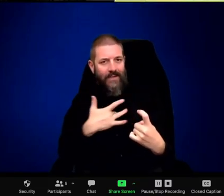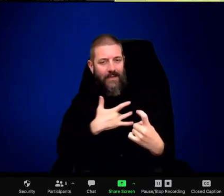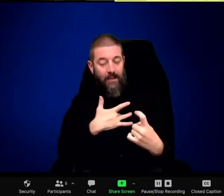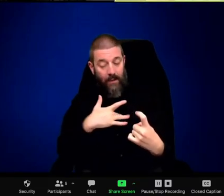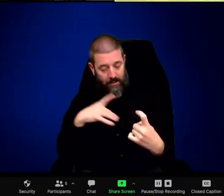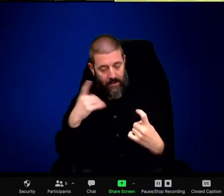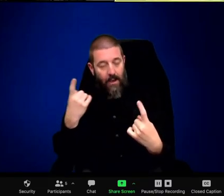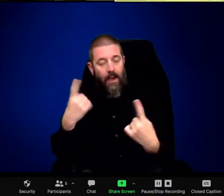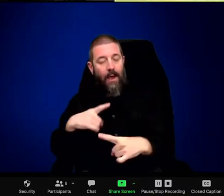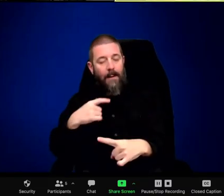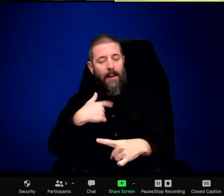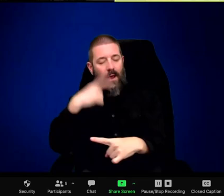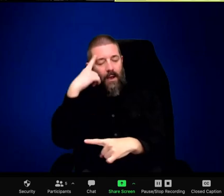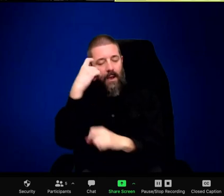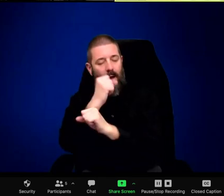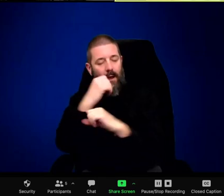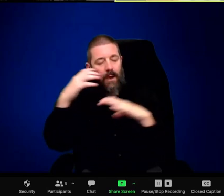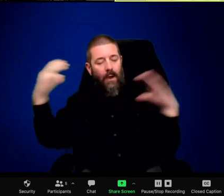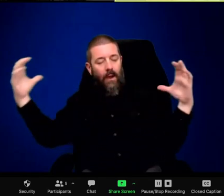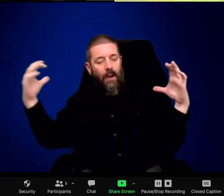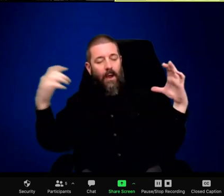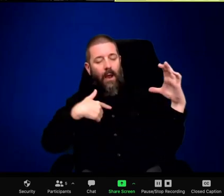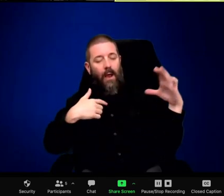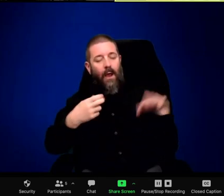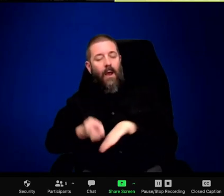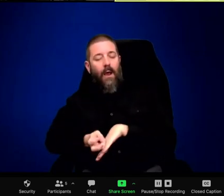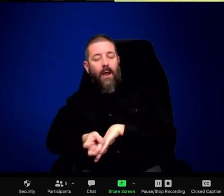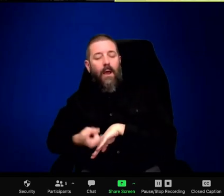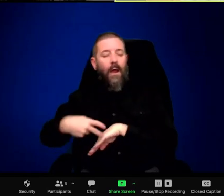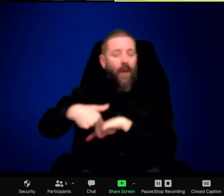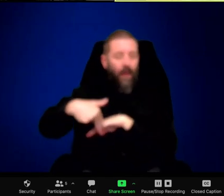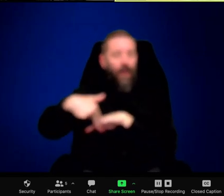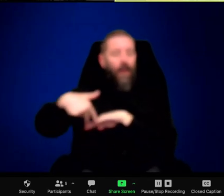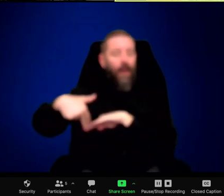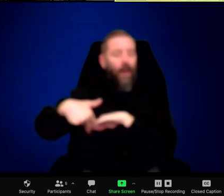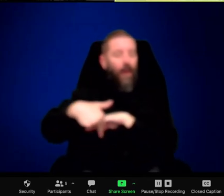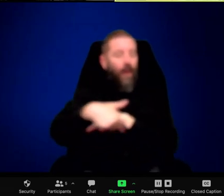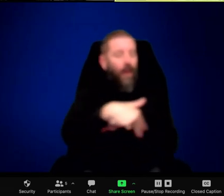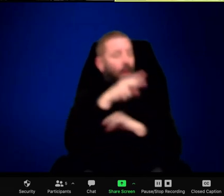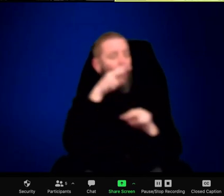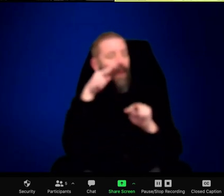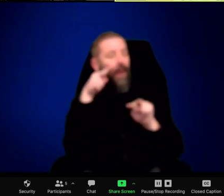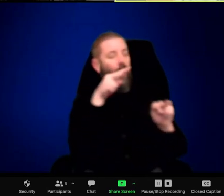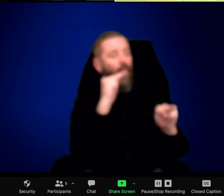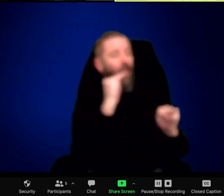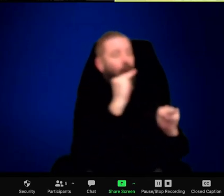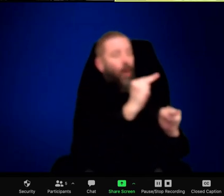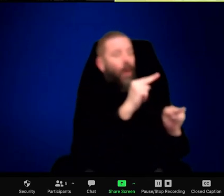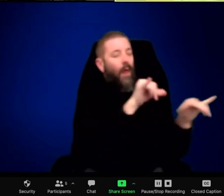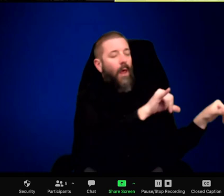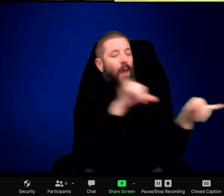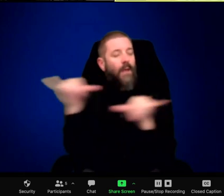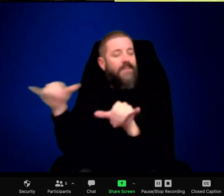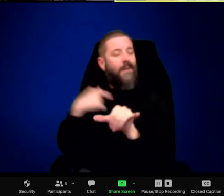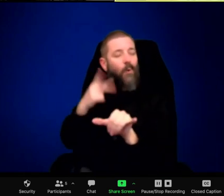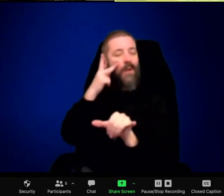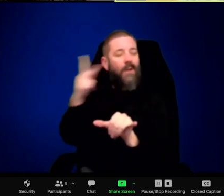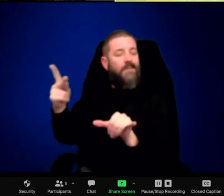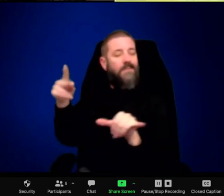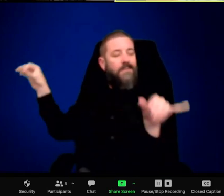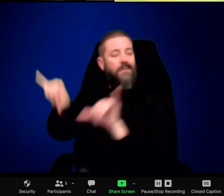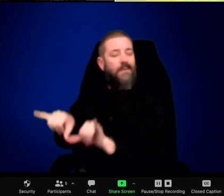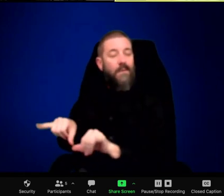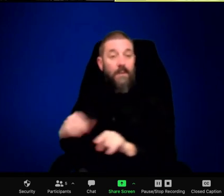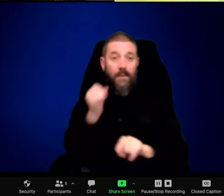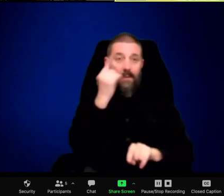see buildings, etc. I could see cars and traffic and stuff. But I could also see cliffs and fields